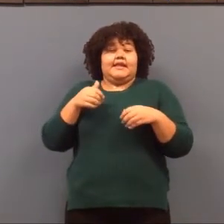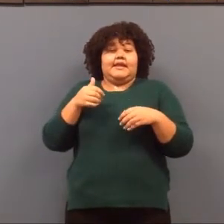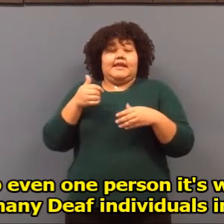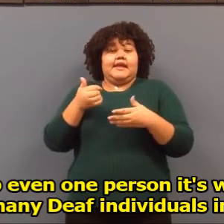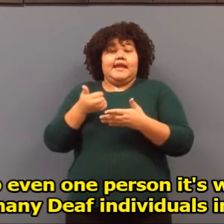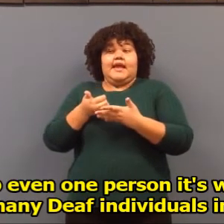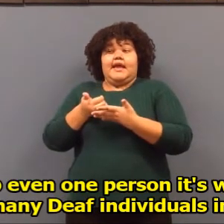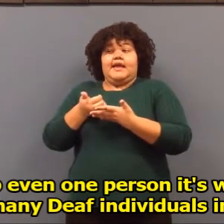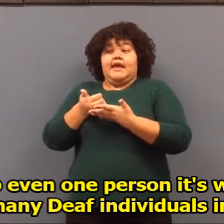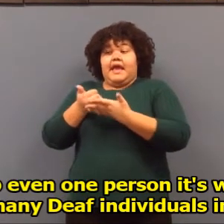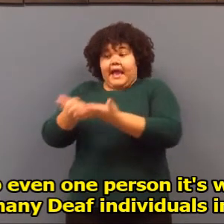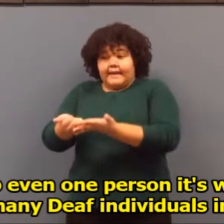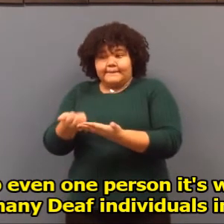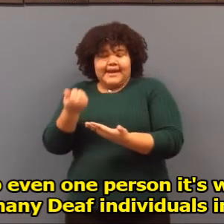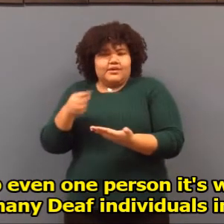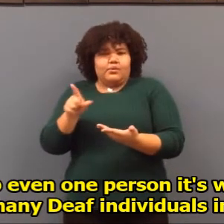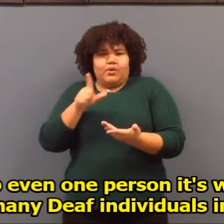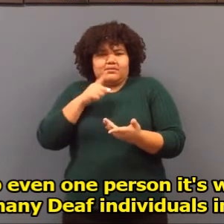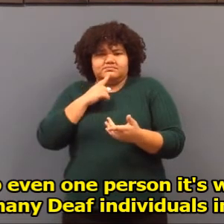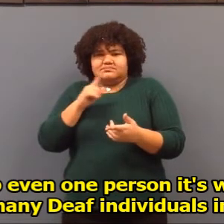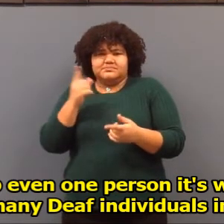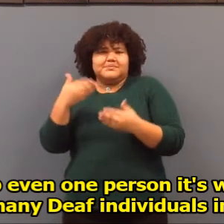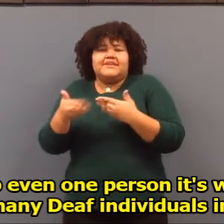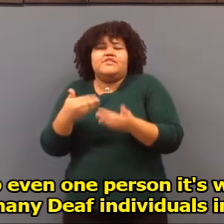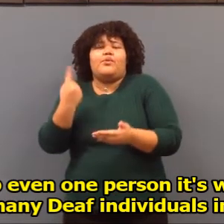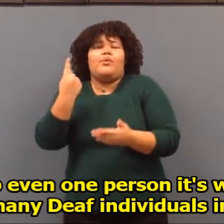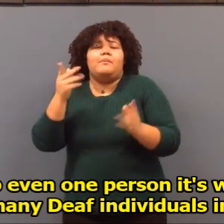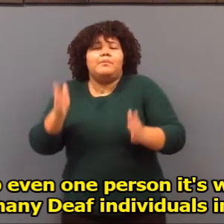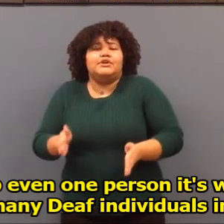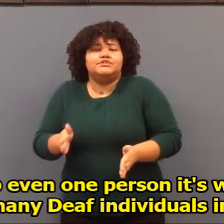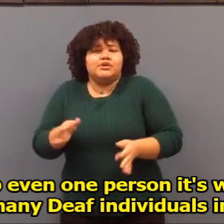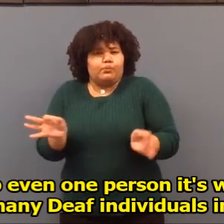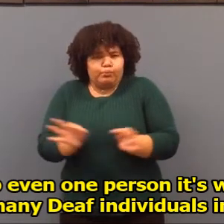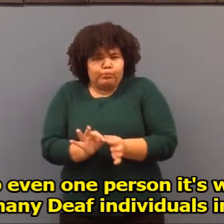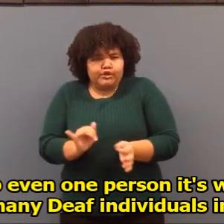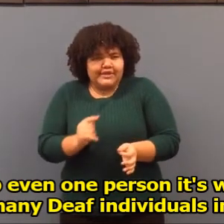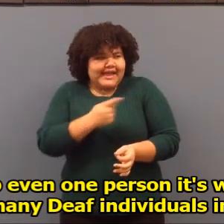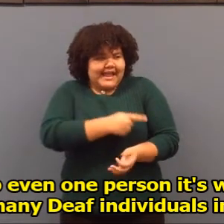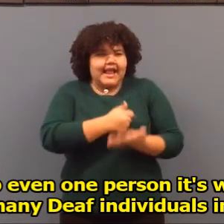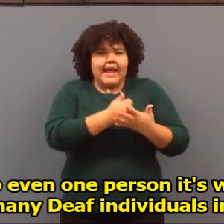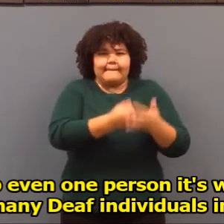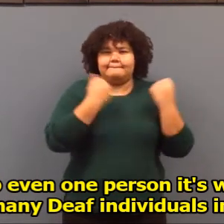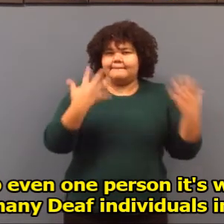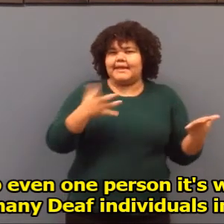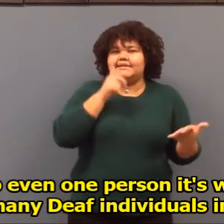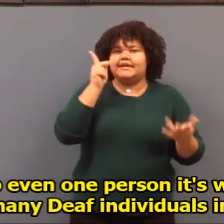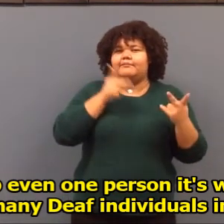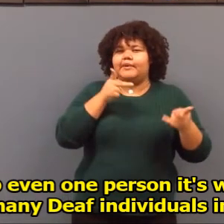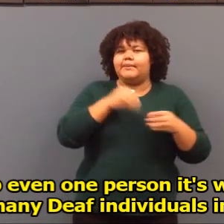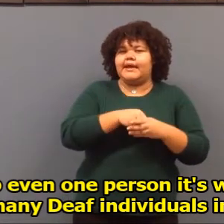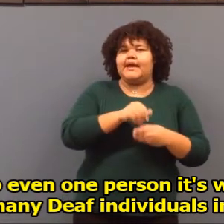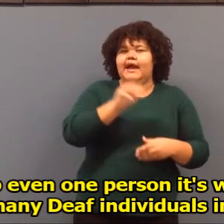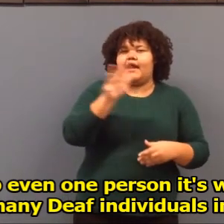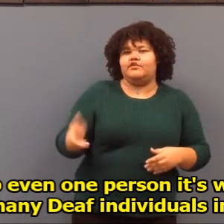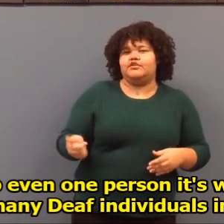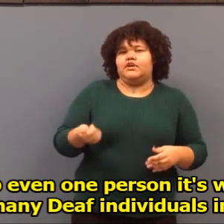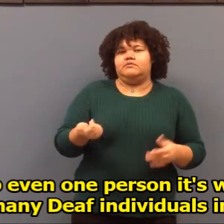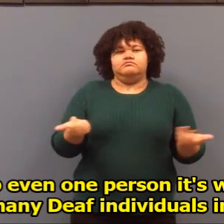He says, if I can help even one person, it's worth it. And he's helped so many Deaf